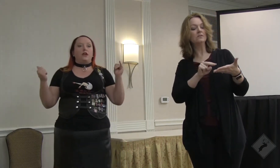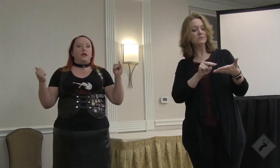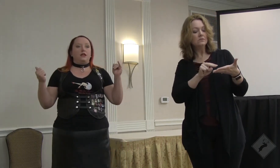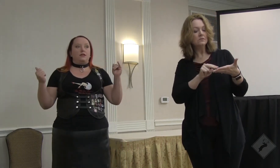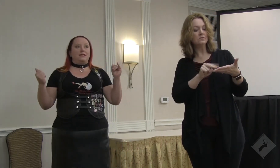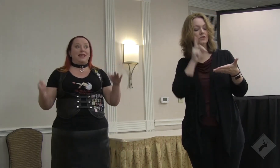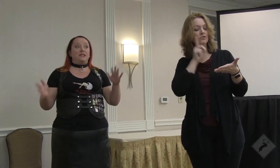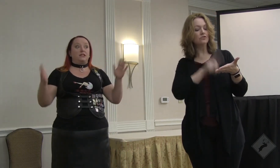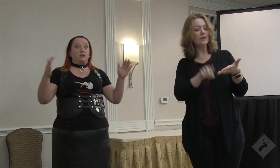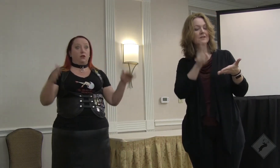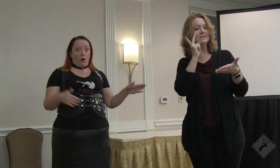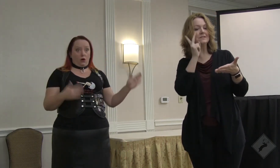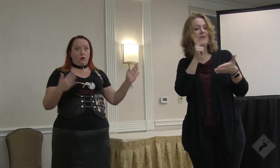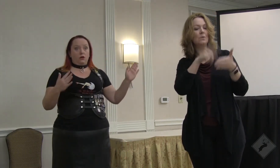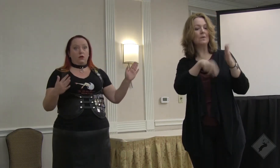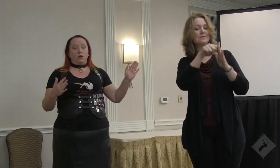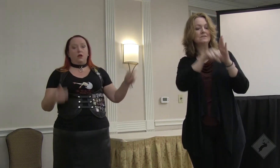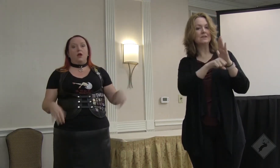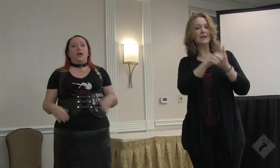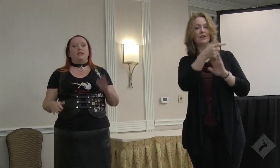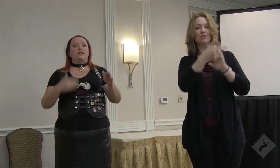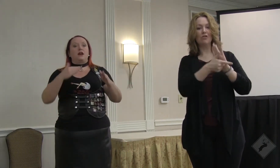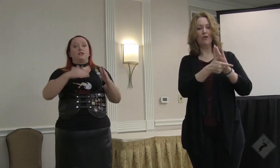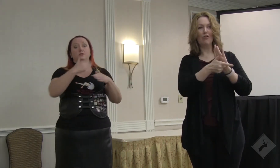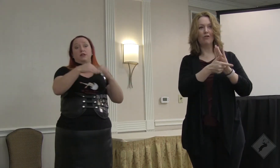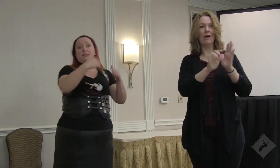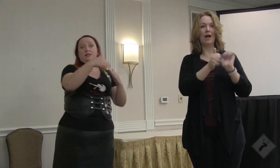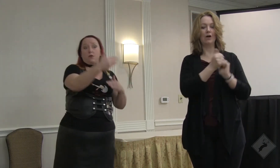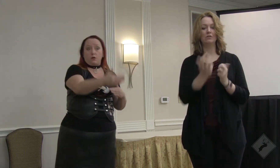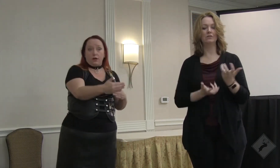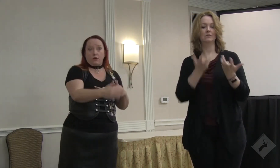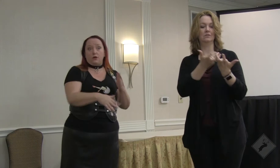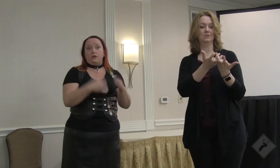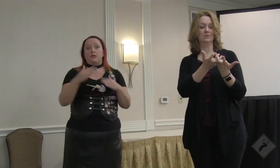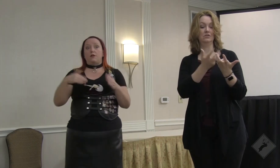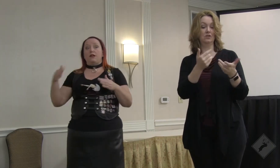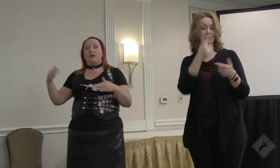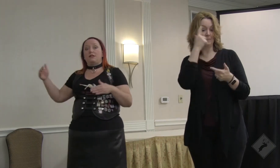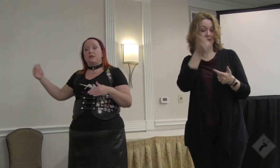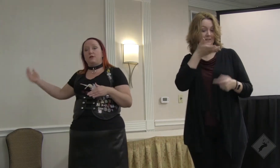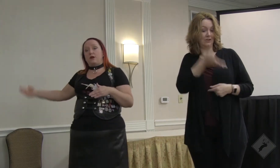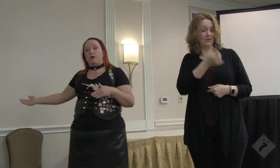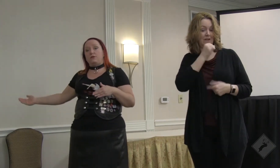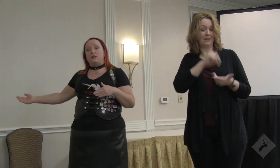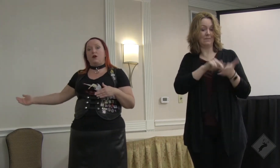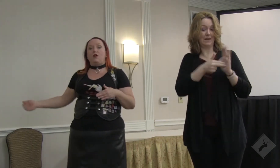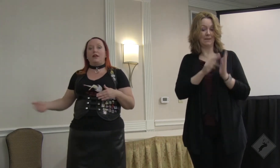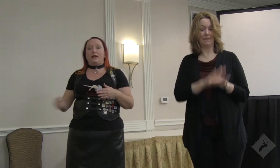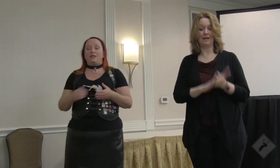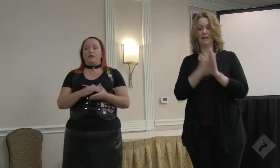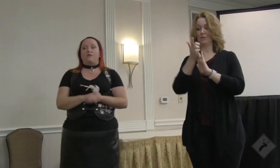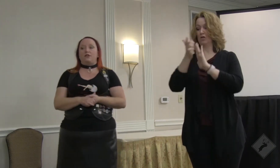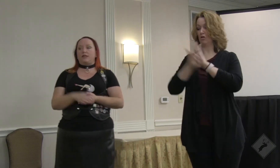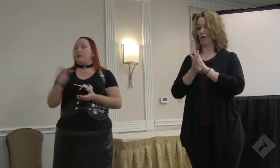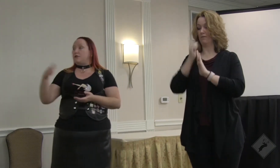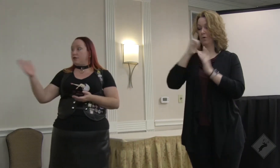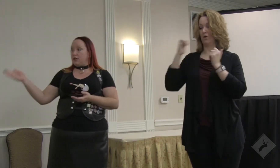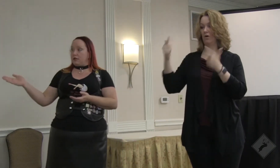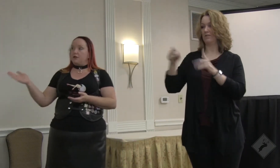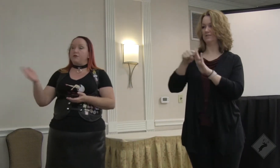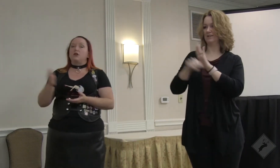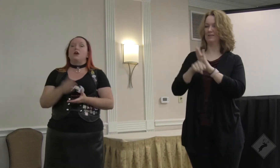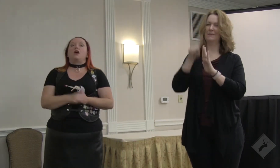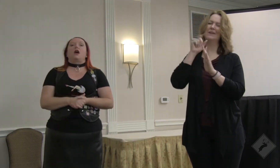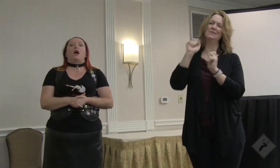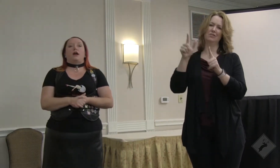the state's law. And it's not just because it's in the model penal code does not mean it necessarily becomes law in each and every state, because